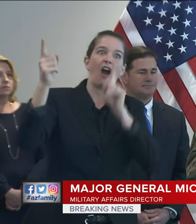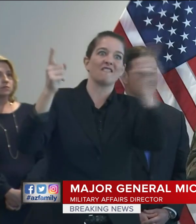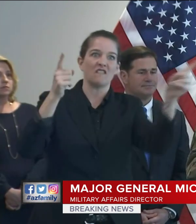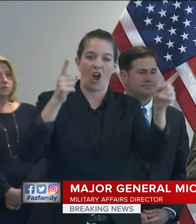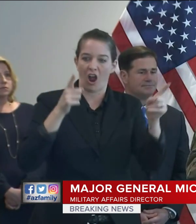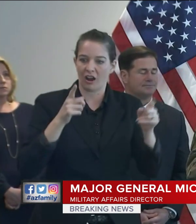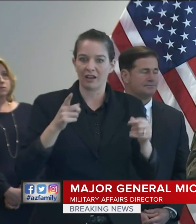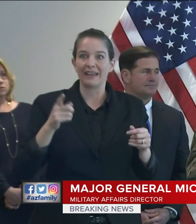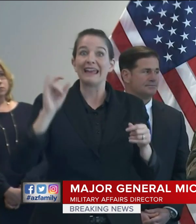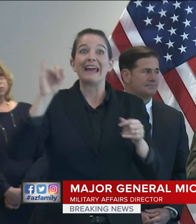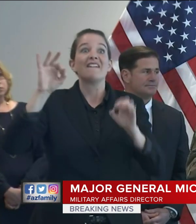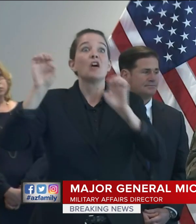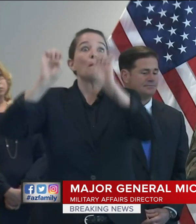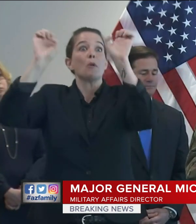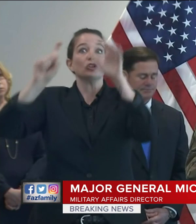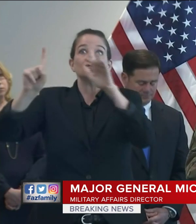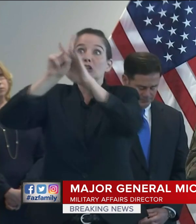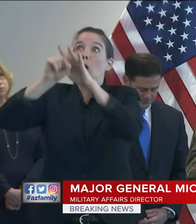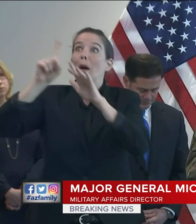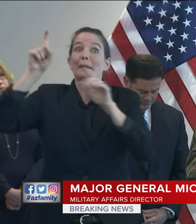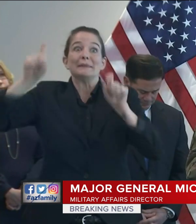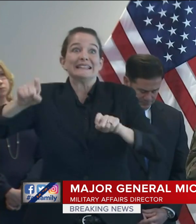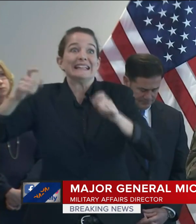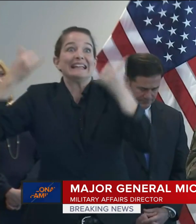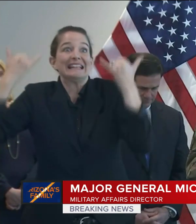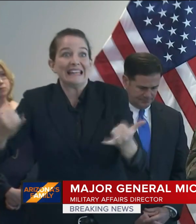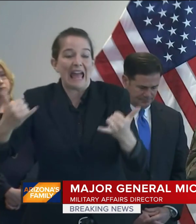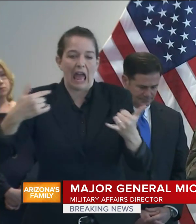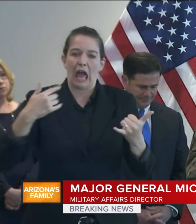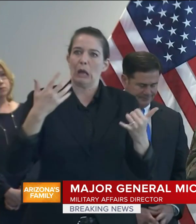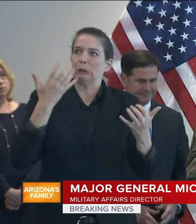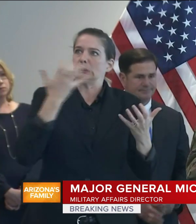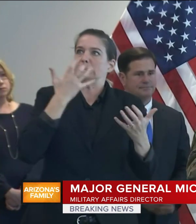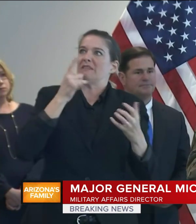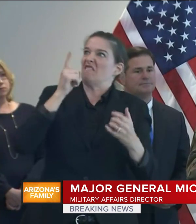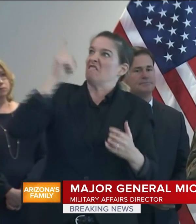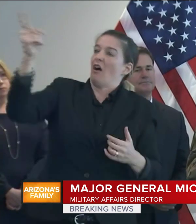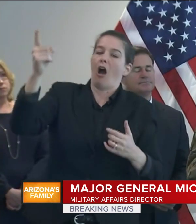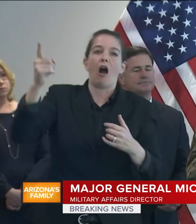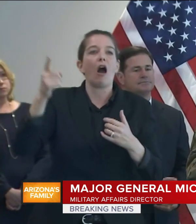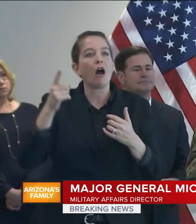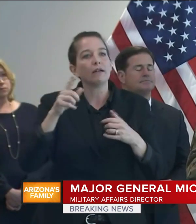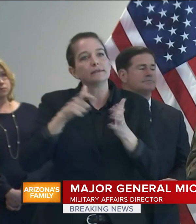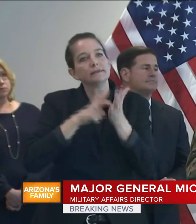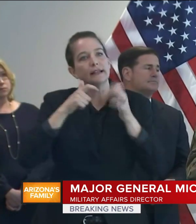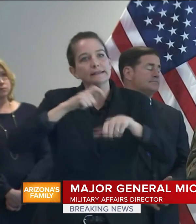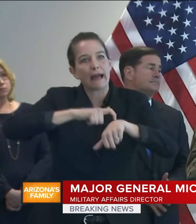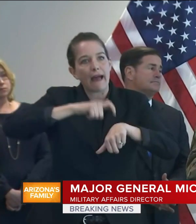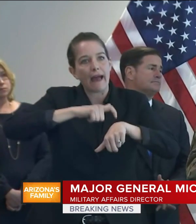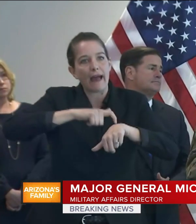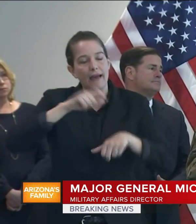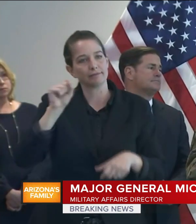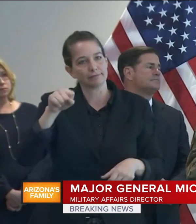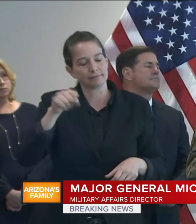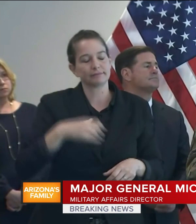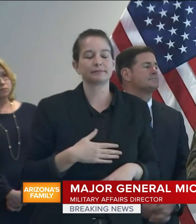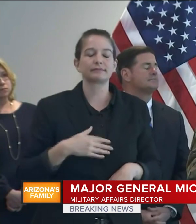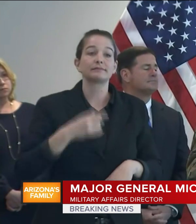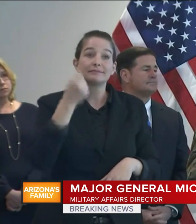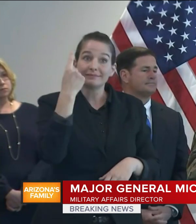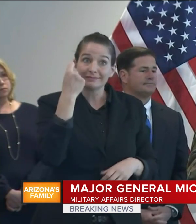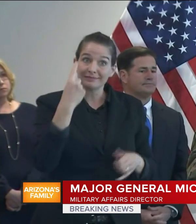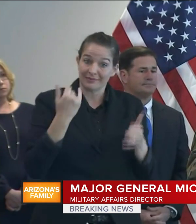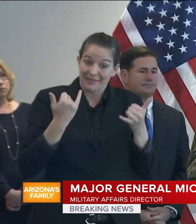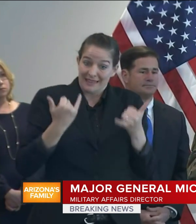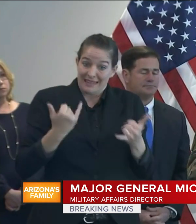what is an emergent situation. So to your question, all of the rural counties are being serviced today. On my noon call today, the